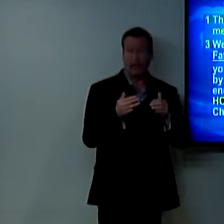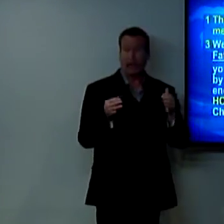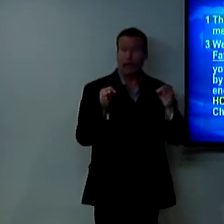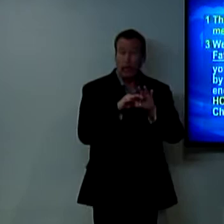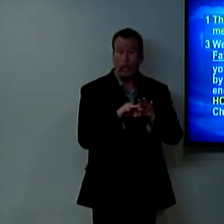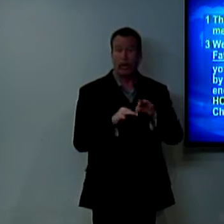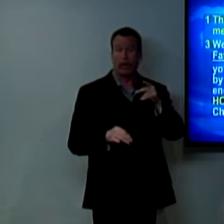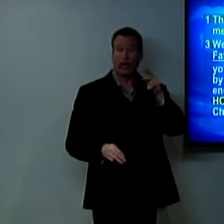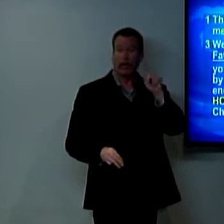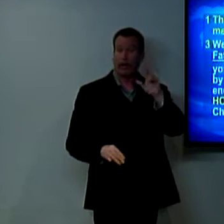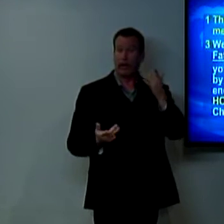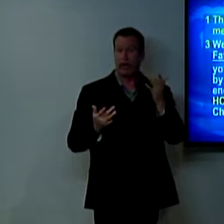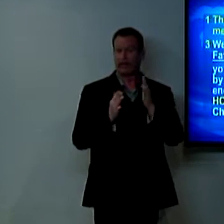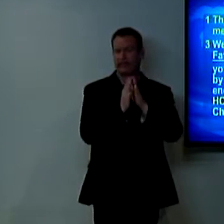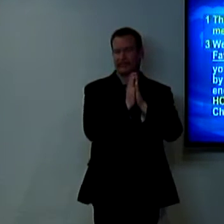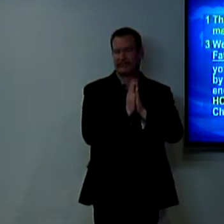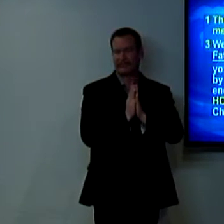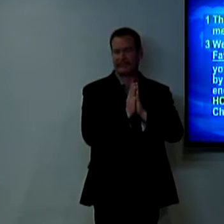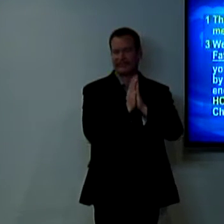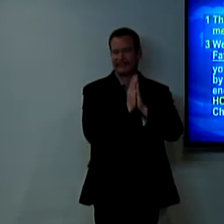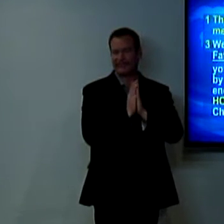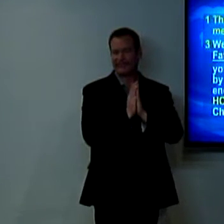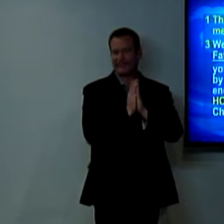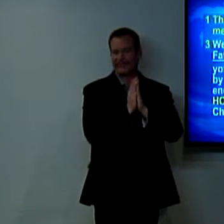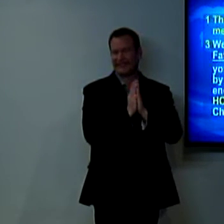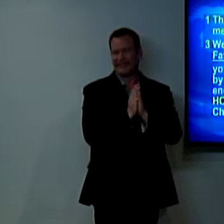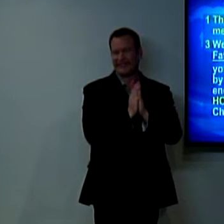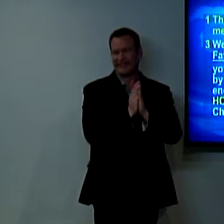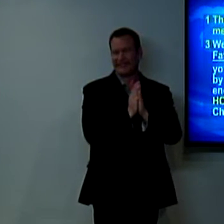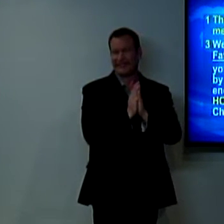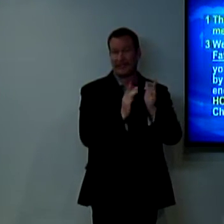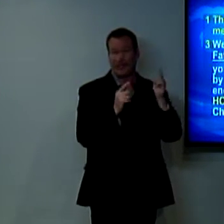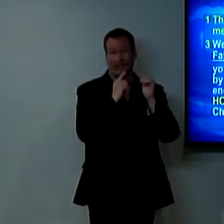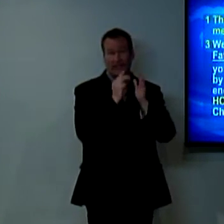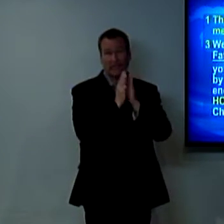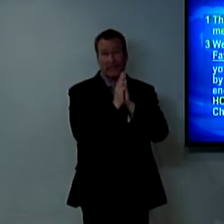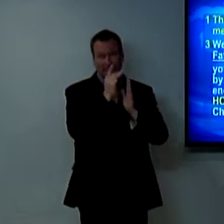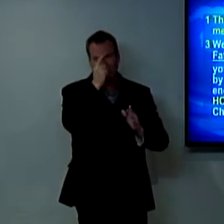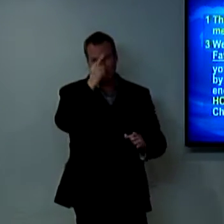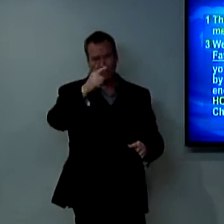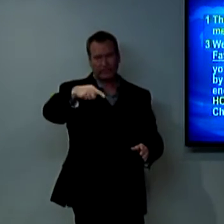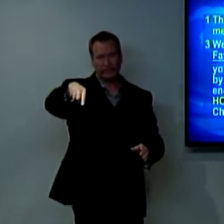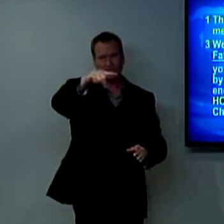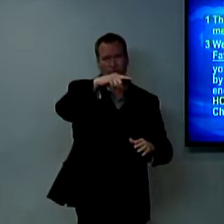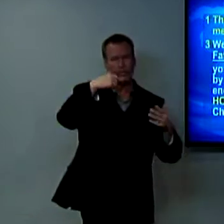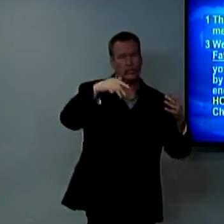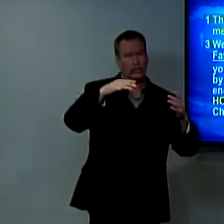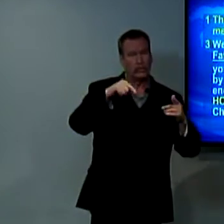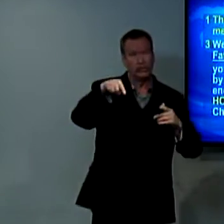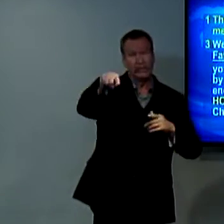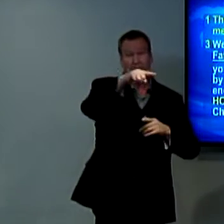in first Thessalonians he says we thank God for you always making mention you in our prayers